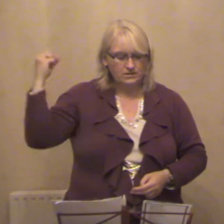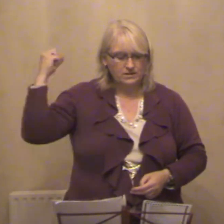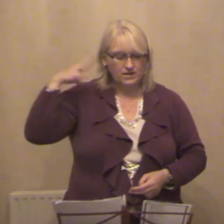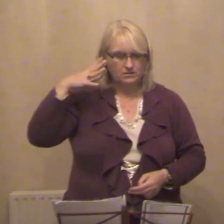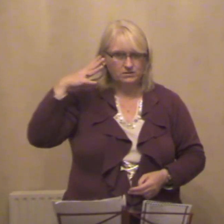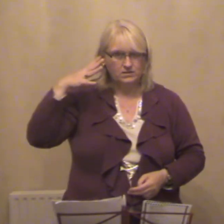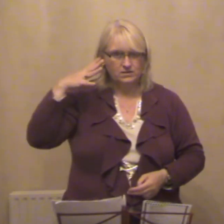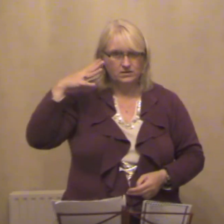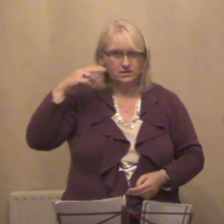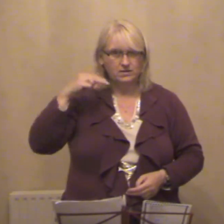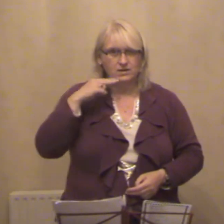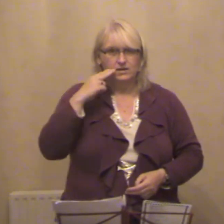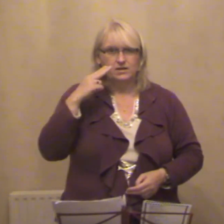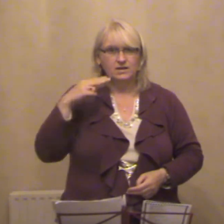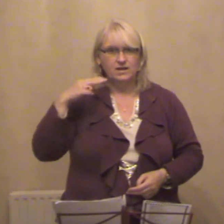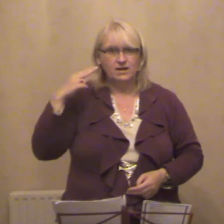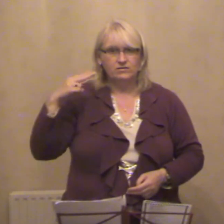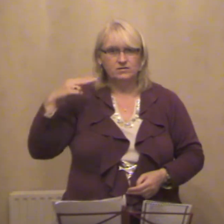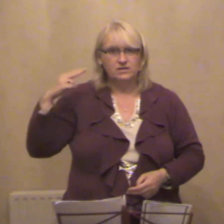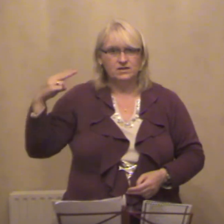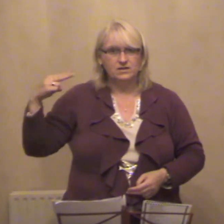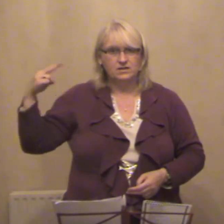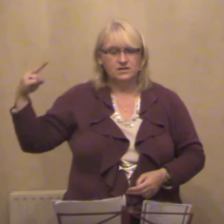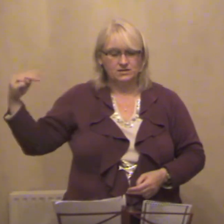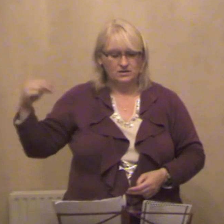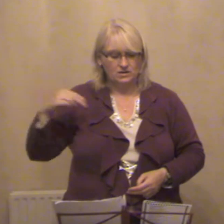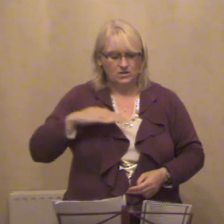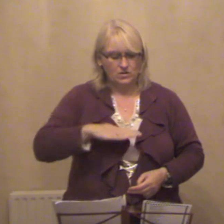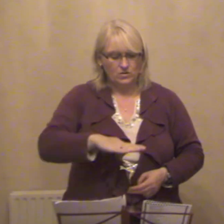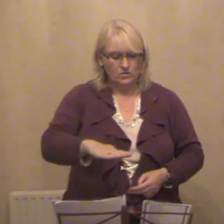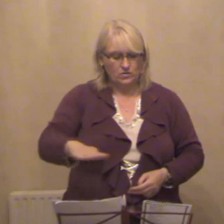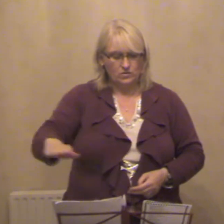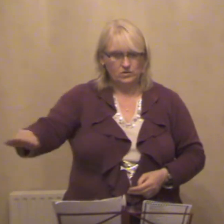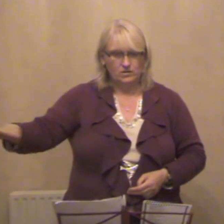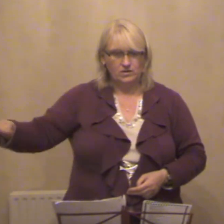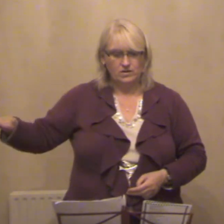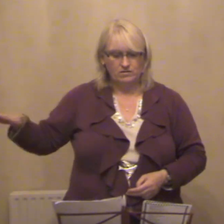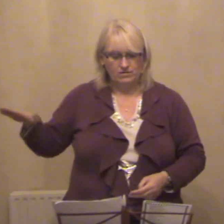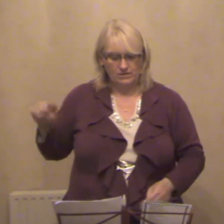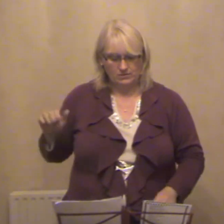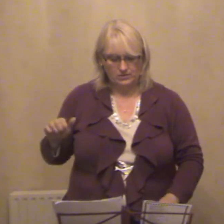sound, carol singers all around. day, sound, carol singers.